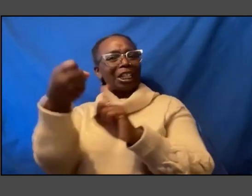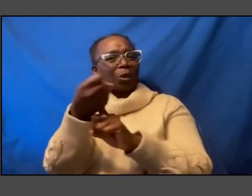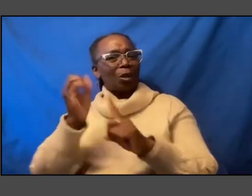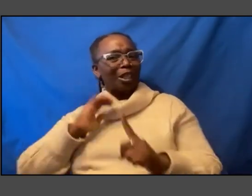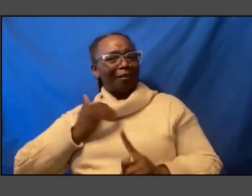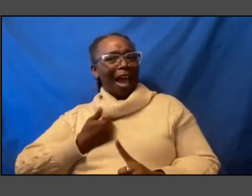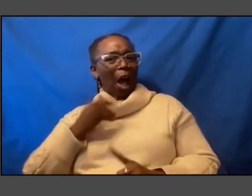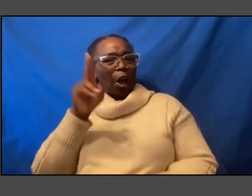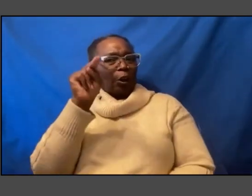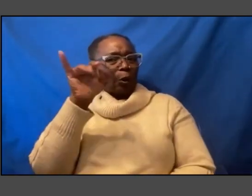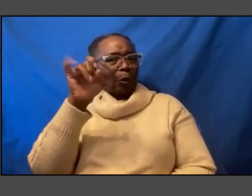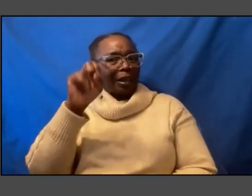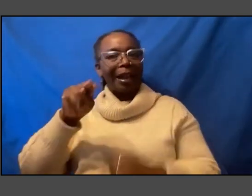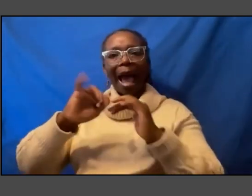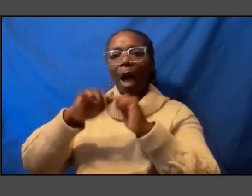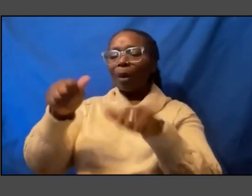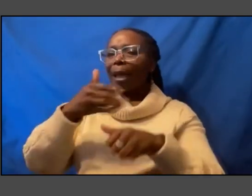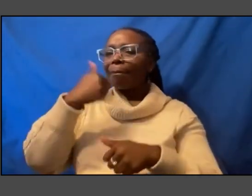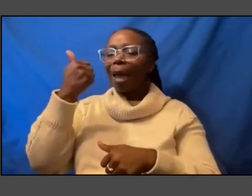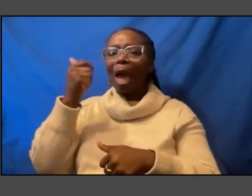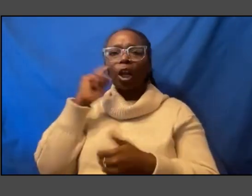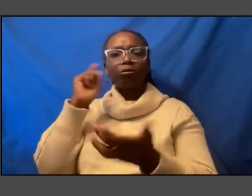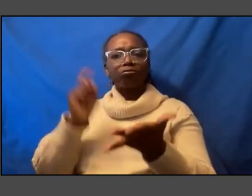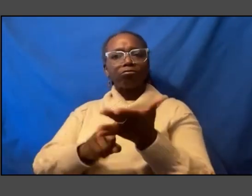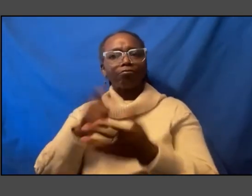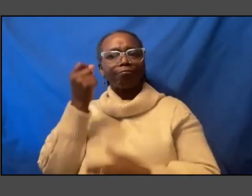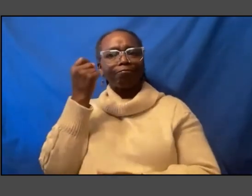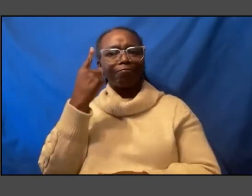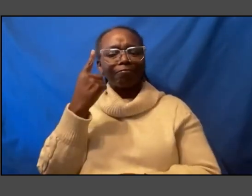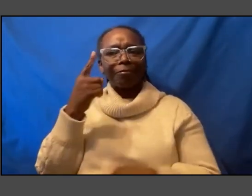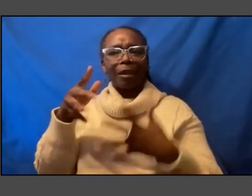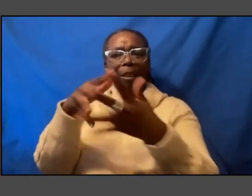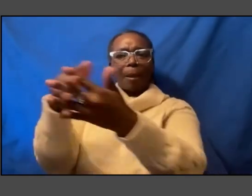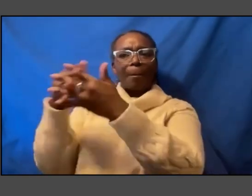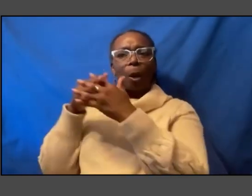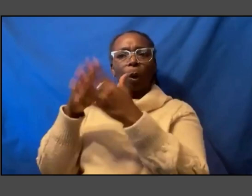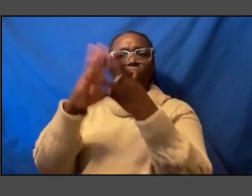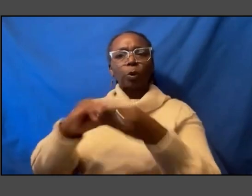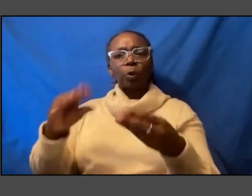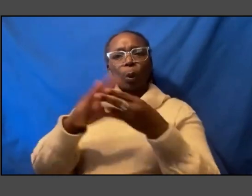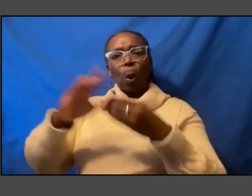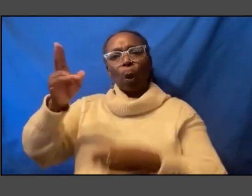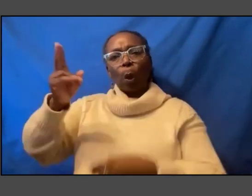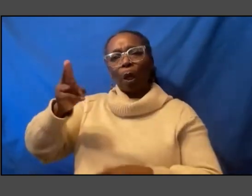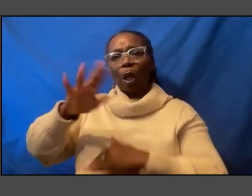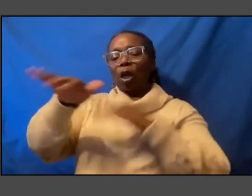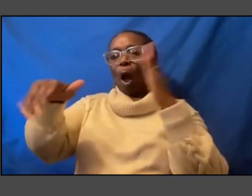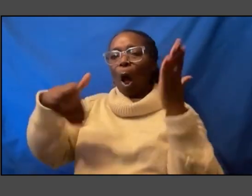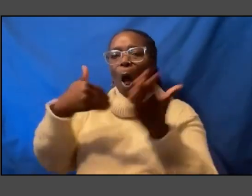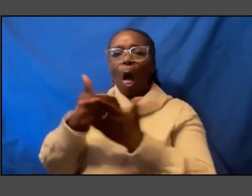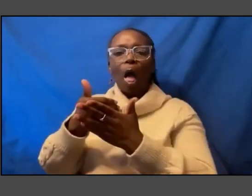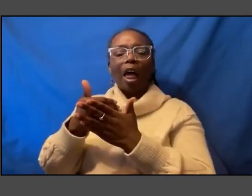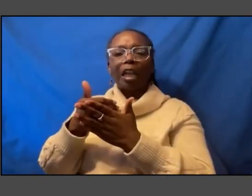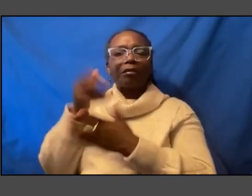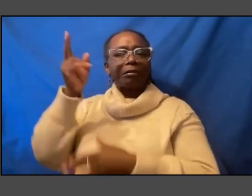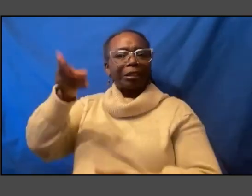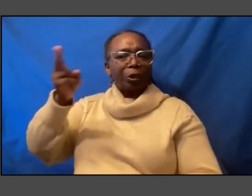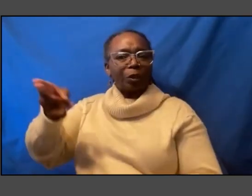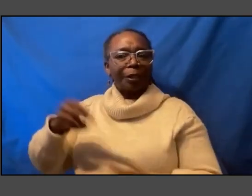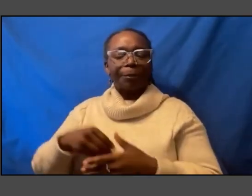better tell and understand the American story in all of its richness we are living in a time it is no